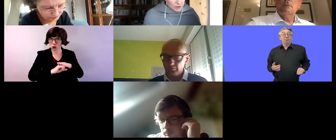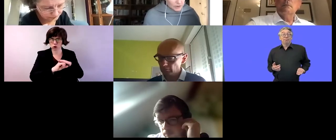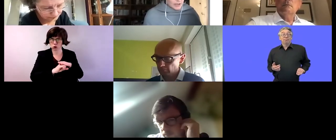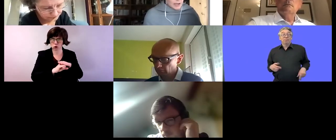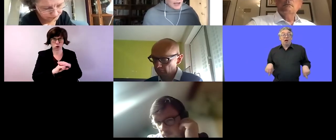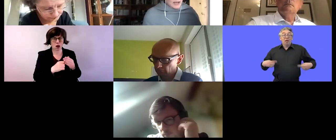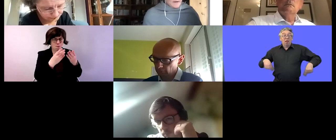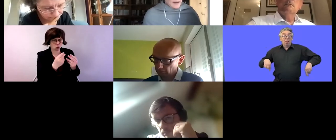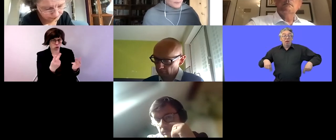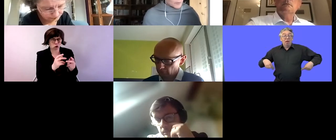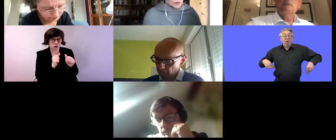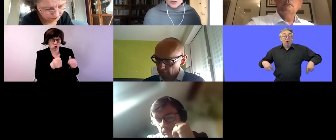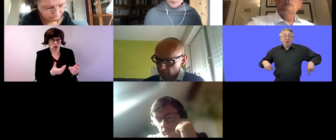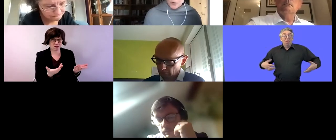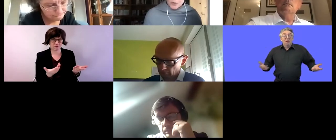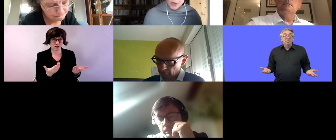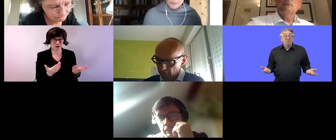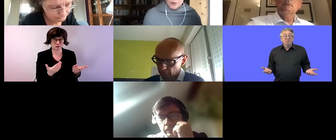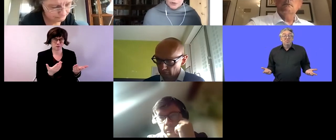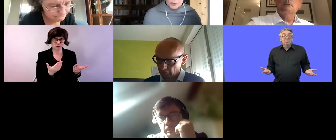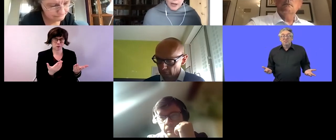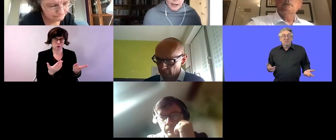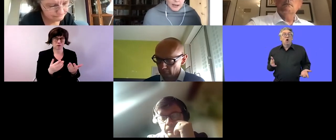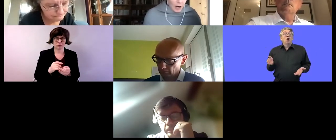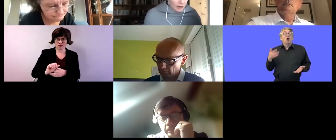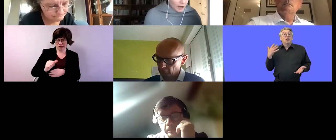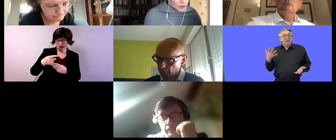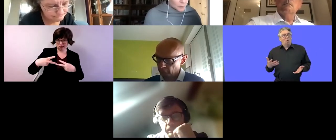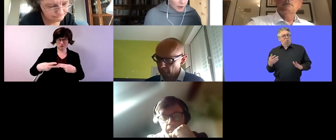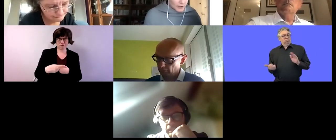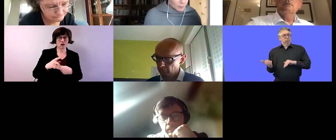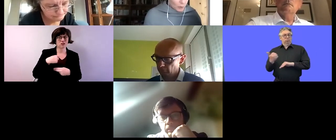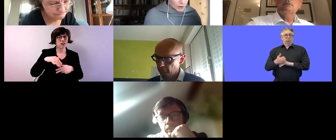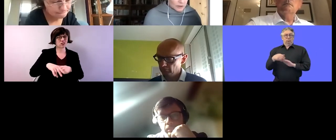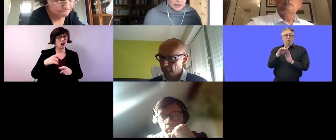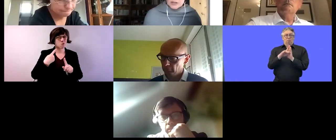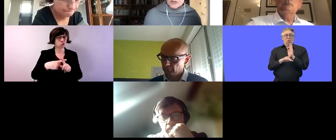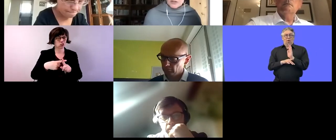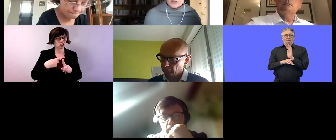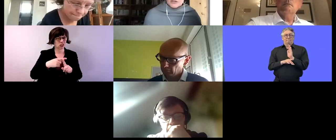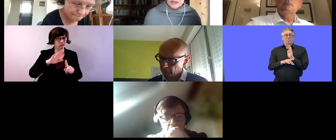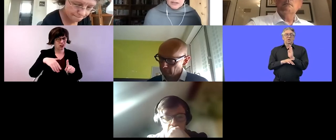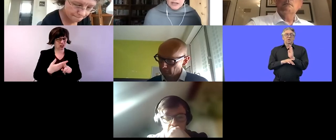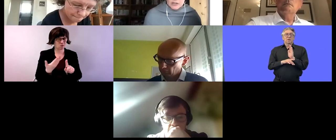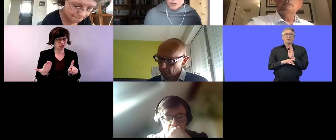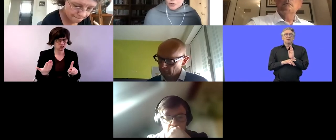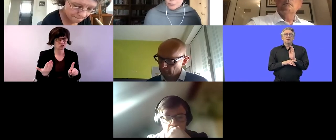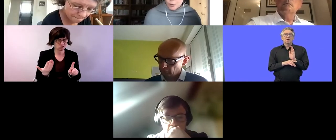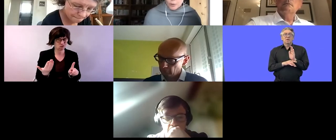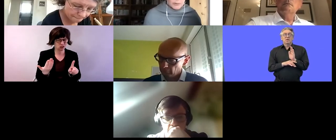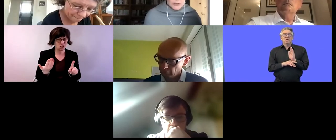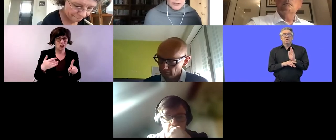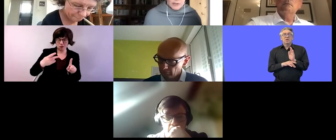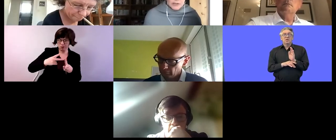stages um there's a program through uh our enterprise board that is designated to